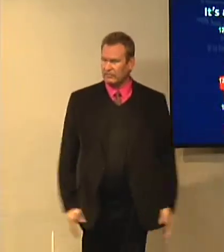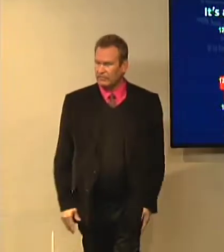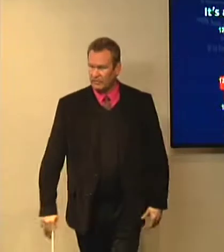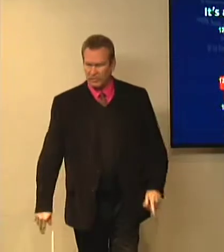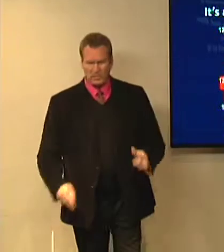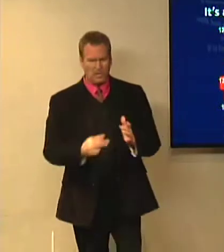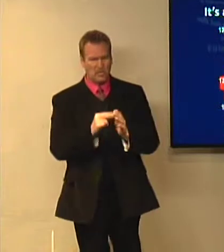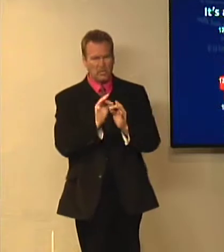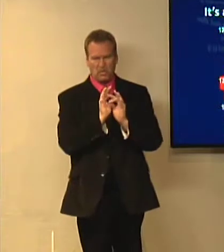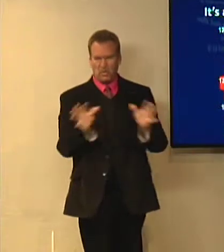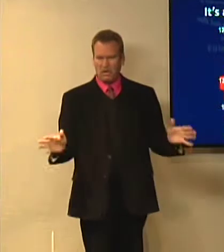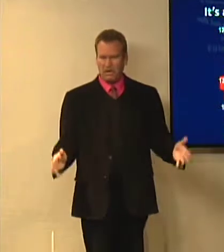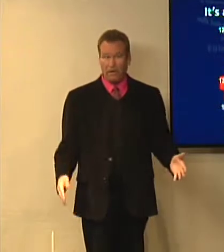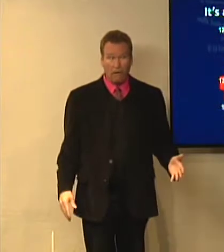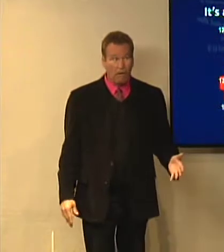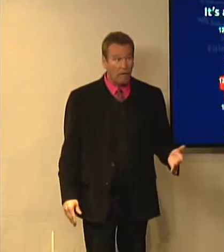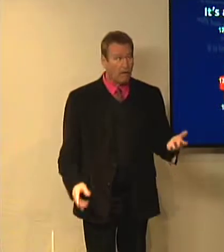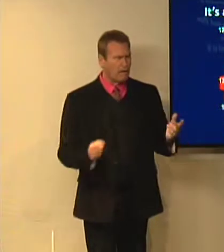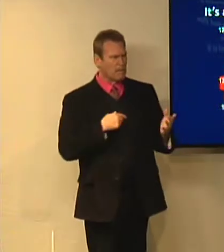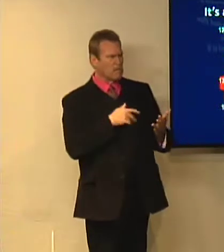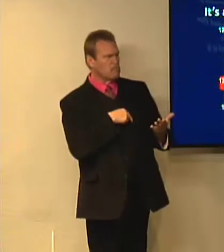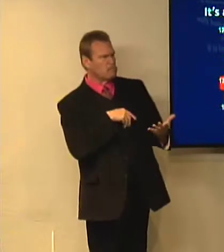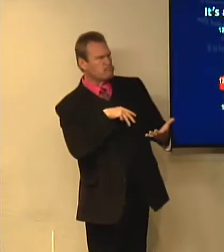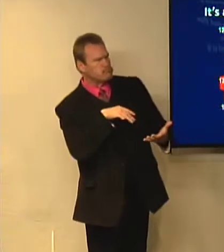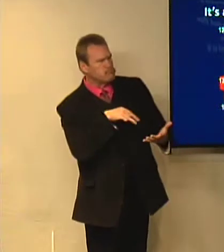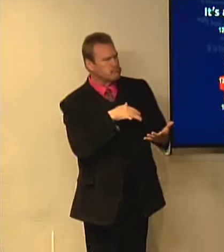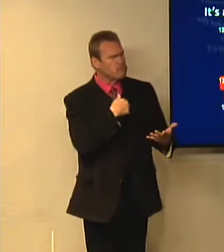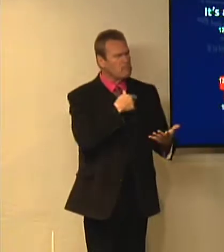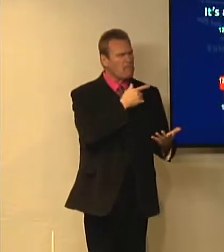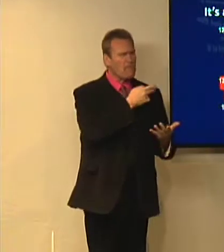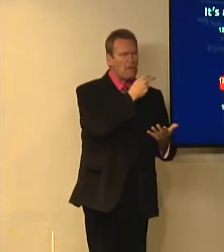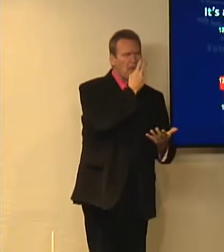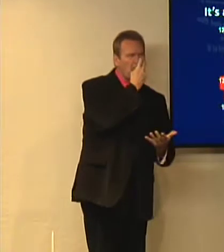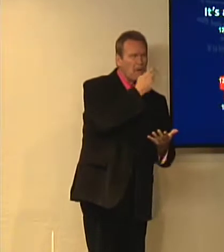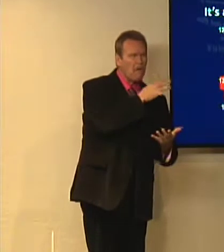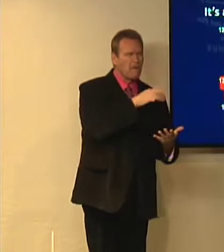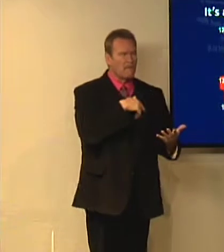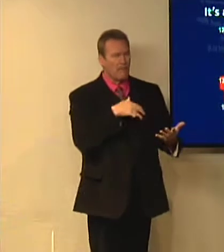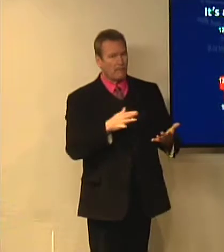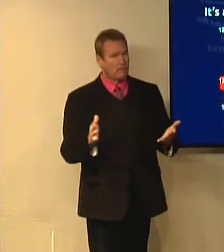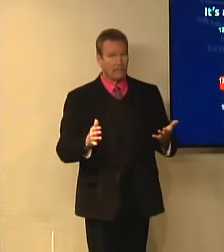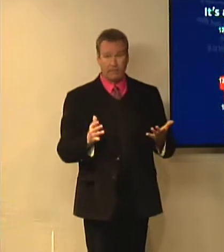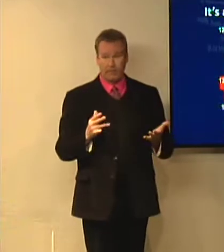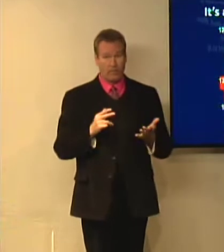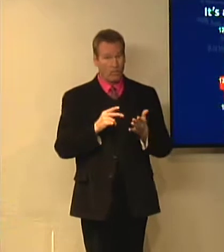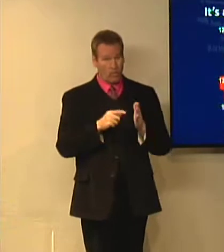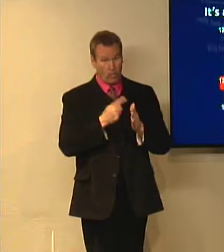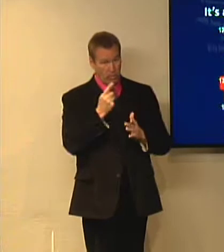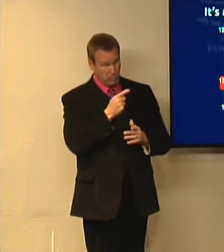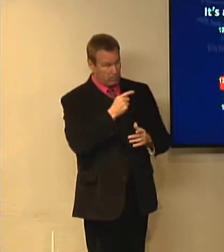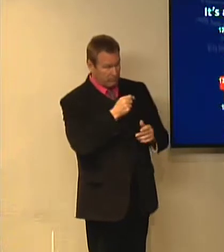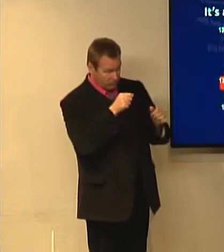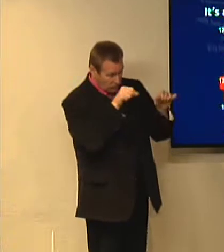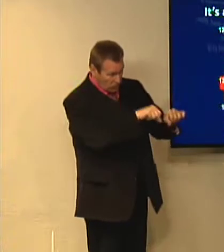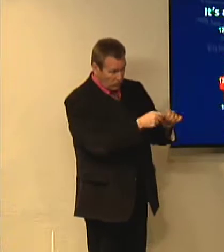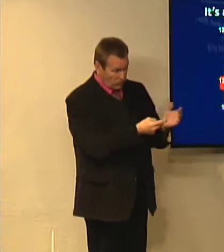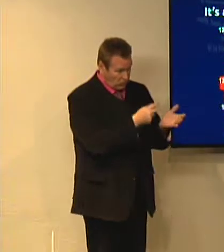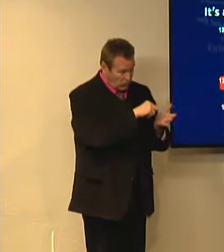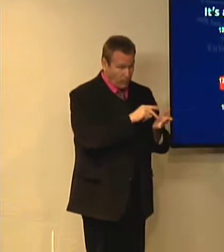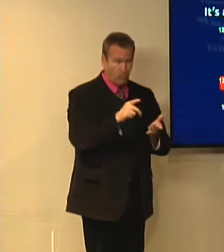Don't even believe it anymore. It has no value. If you're skeptical, if you do not believe in the resurrection of Jesus Christ, if